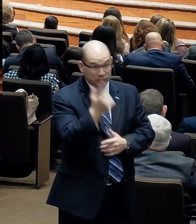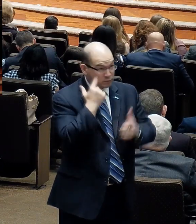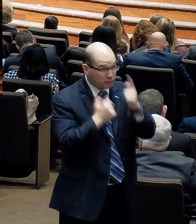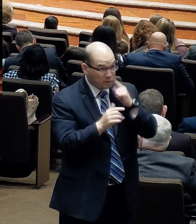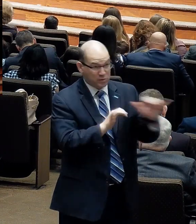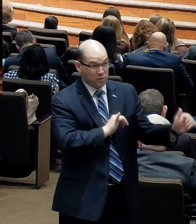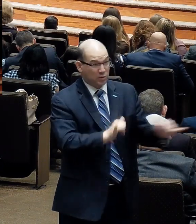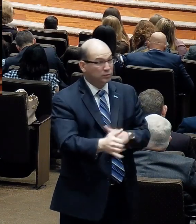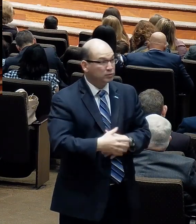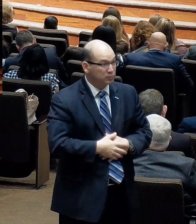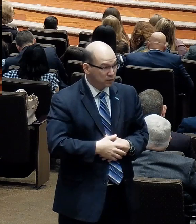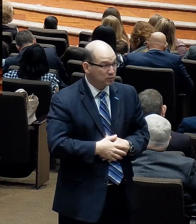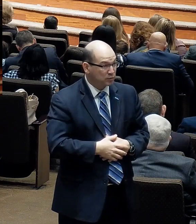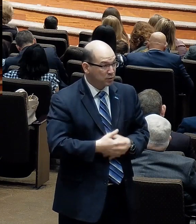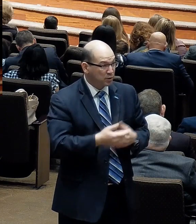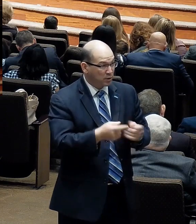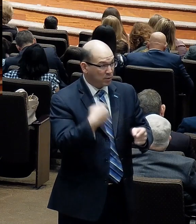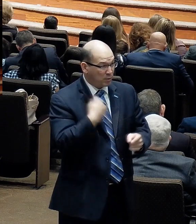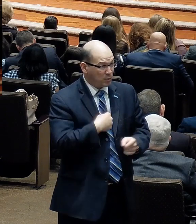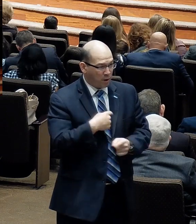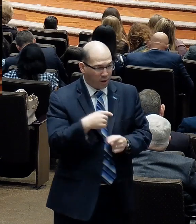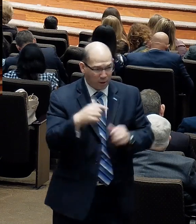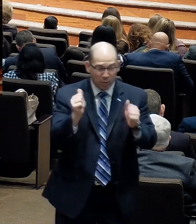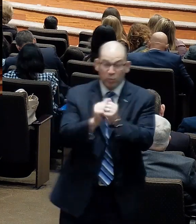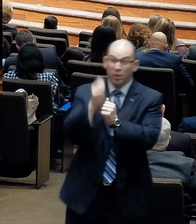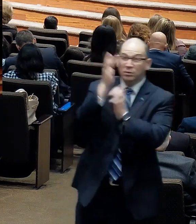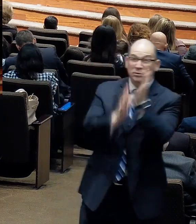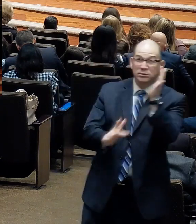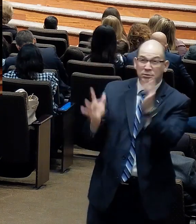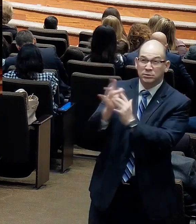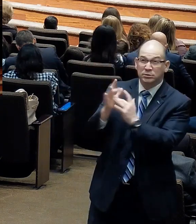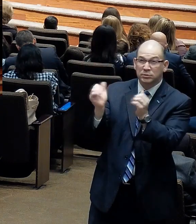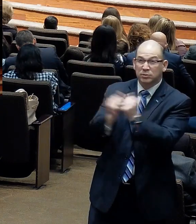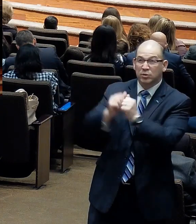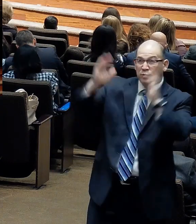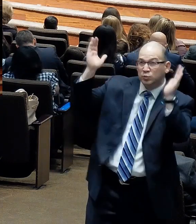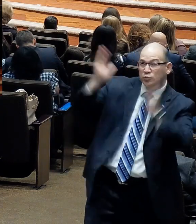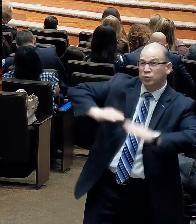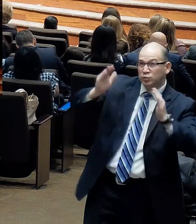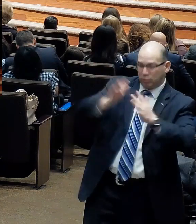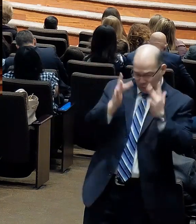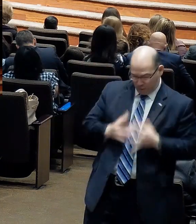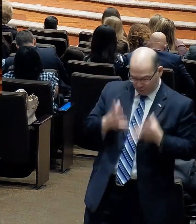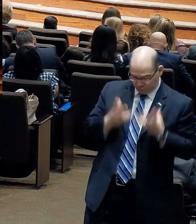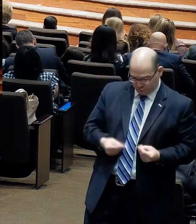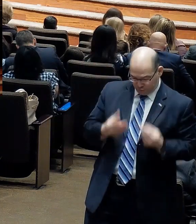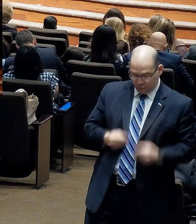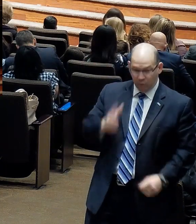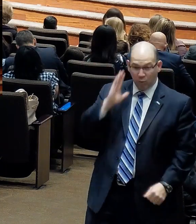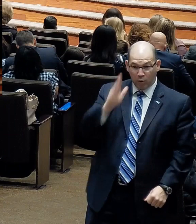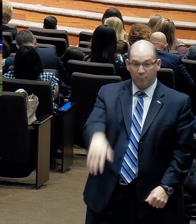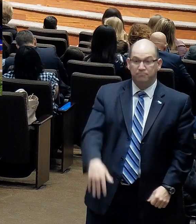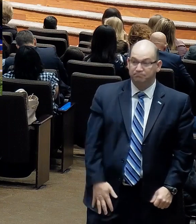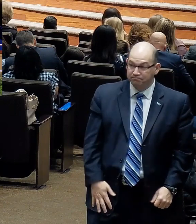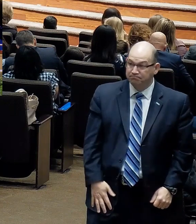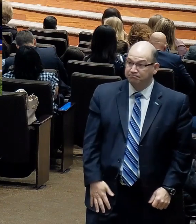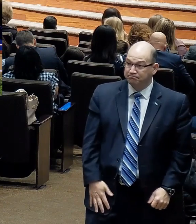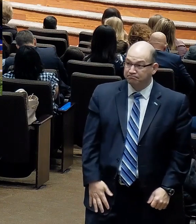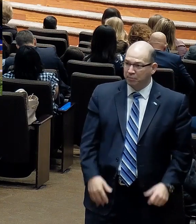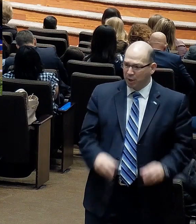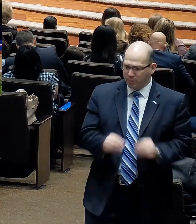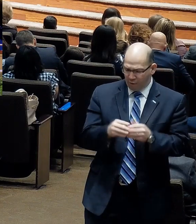a way, when we walk through them with Jesus, of softening our hearts. Of making us more pliable, and more tender, more